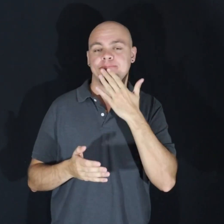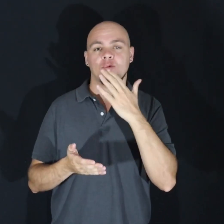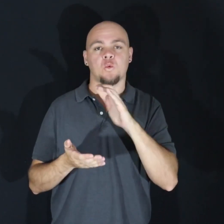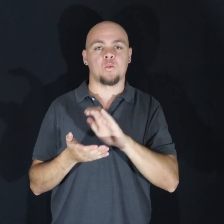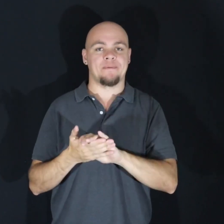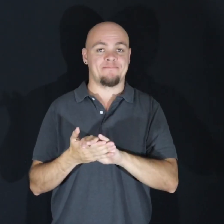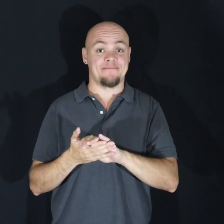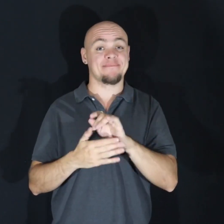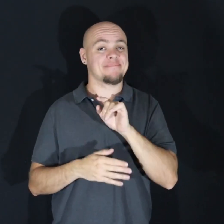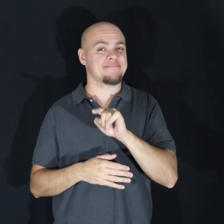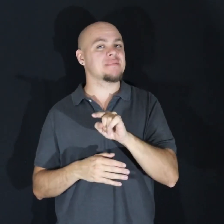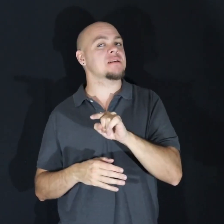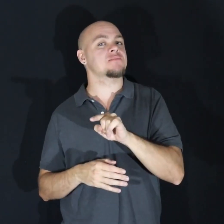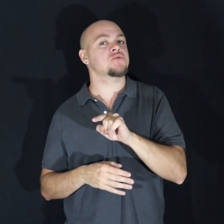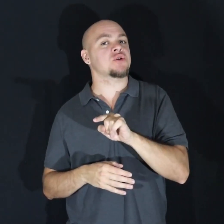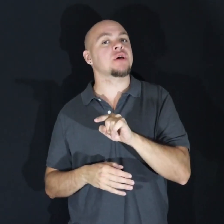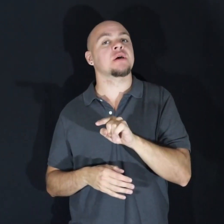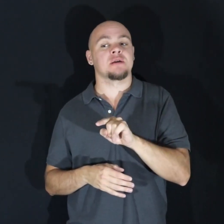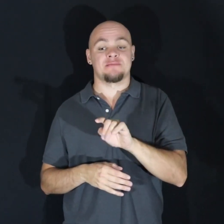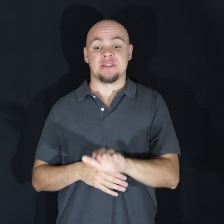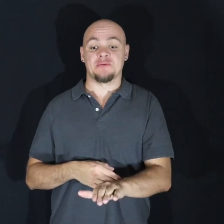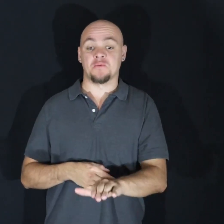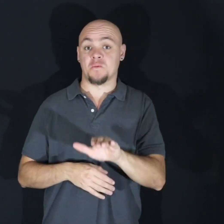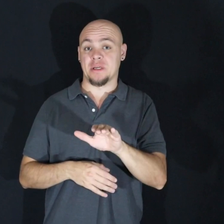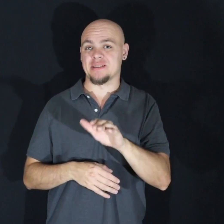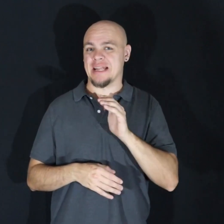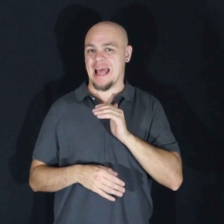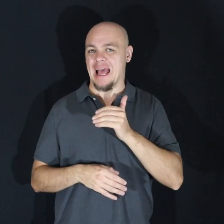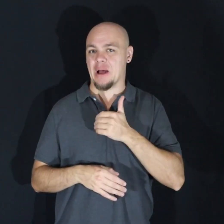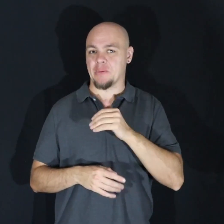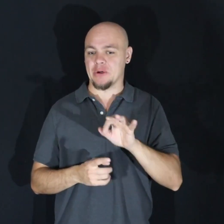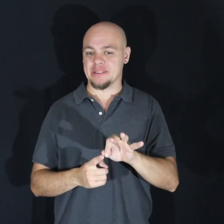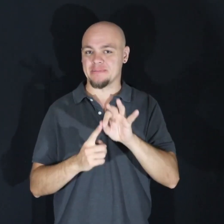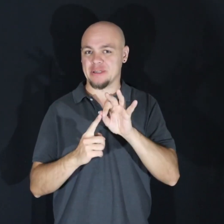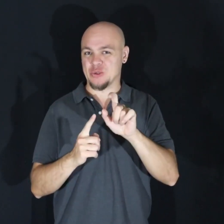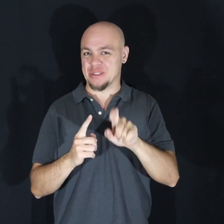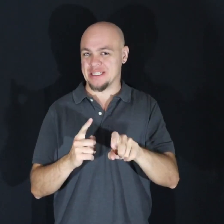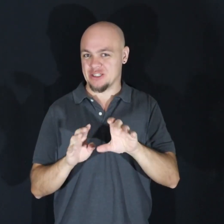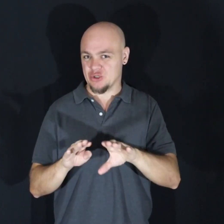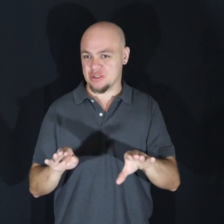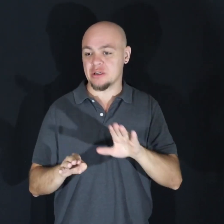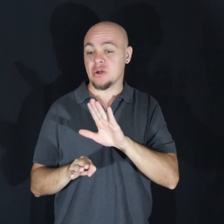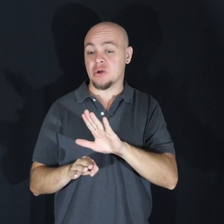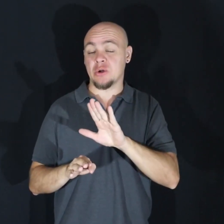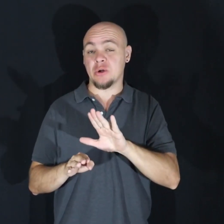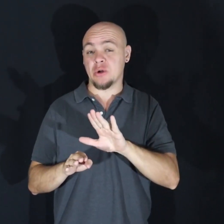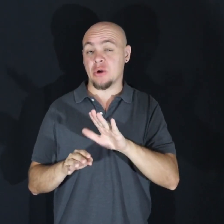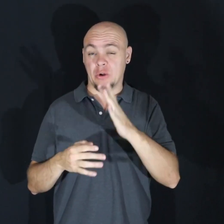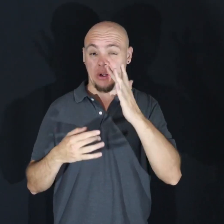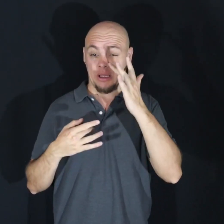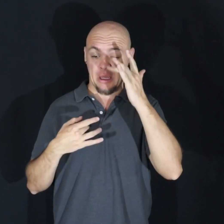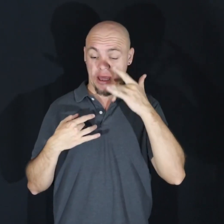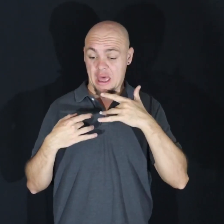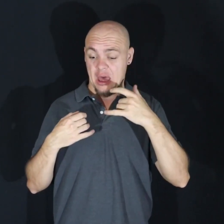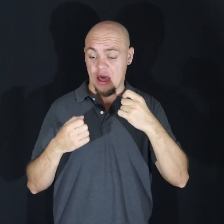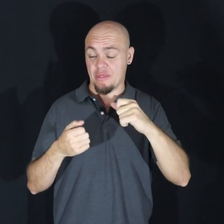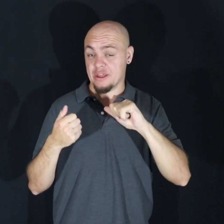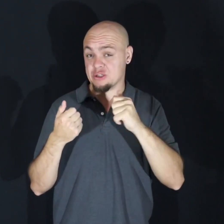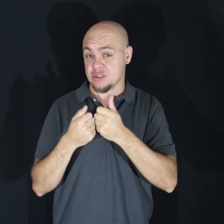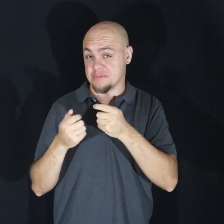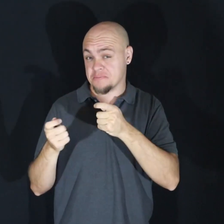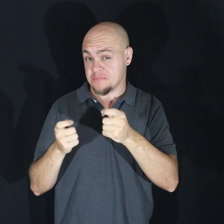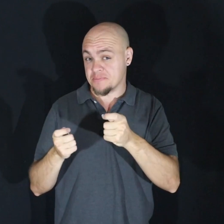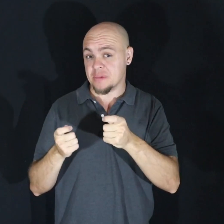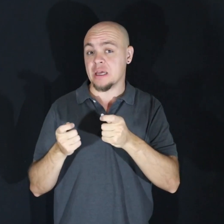She's the one who raised a special needs child, managed and dealt with her own significant health challenges, and